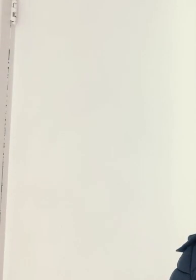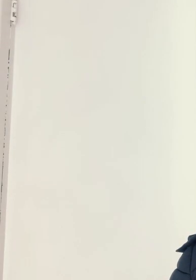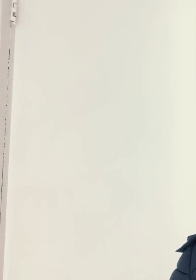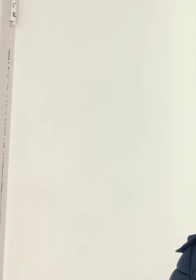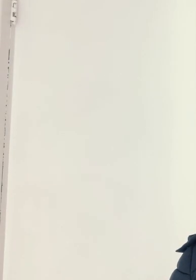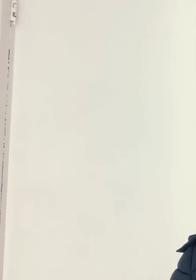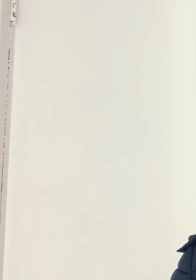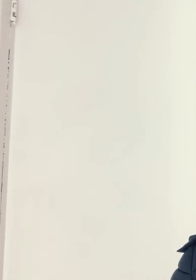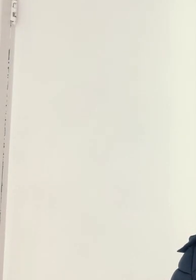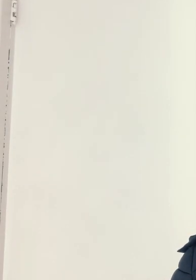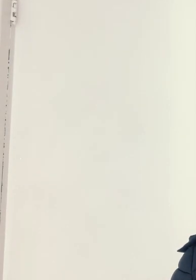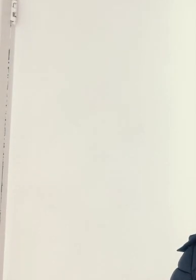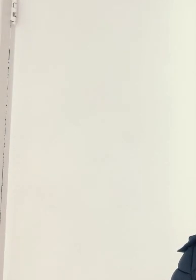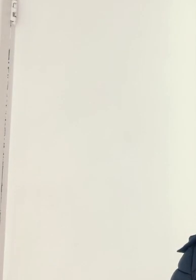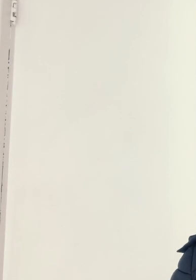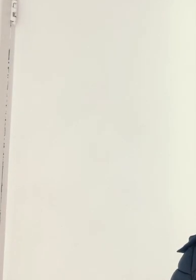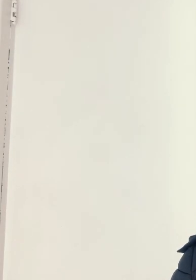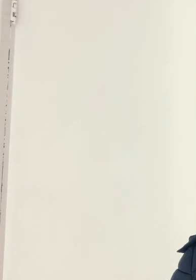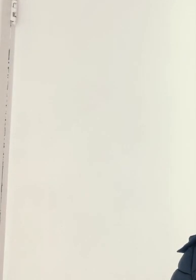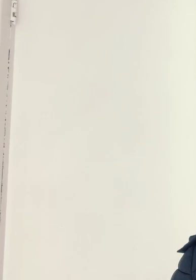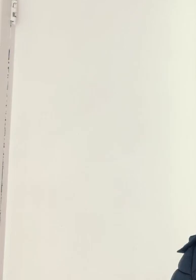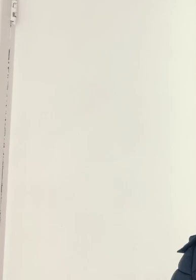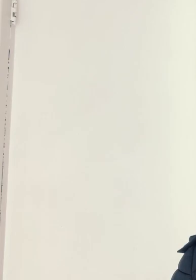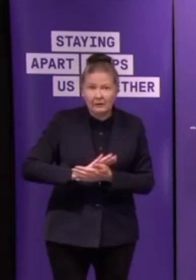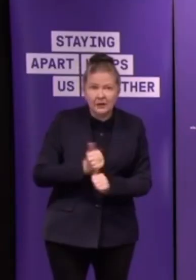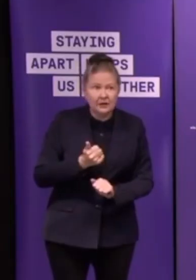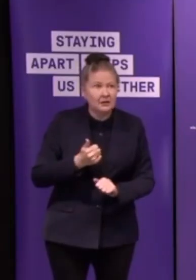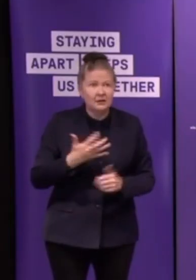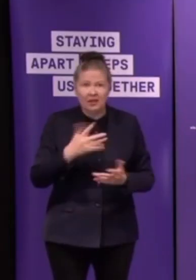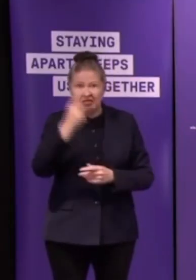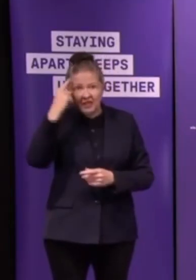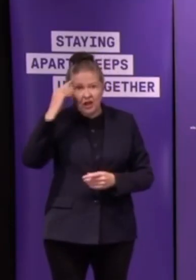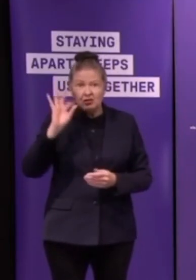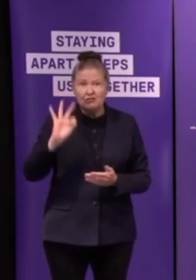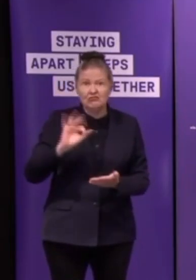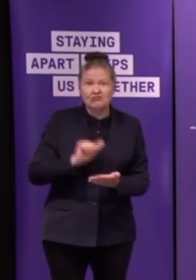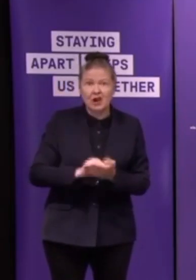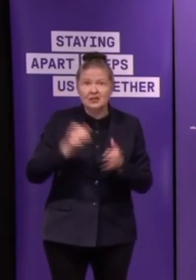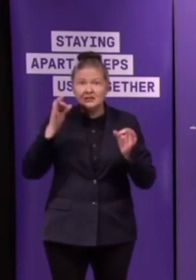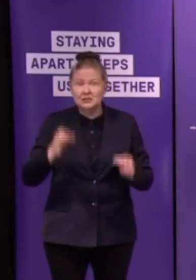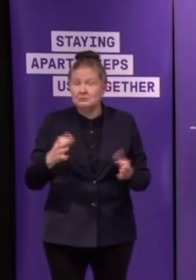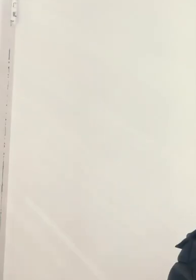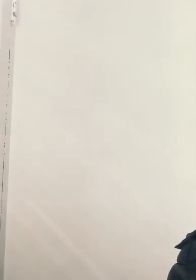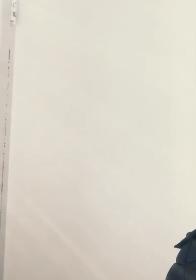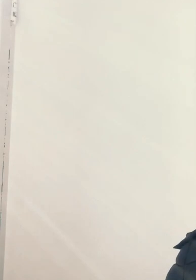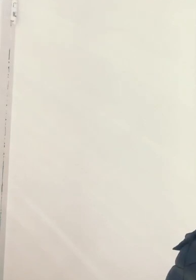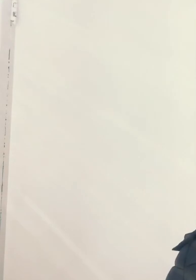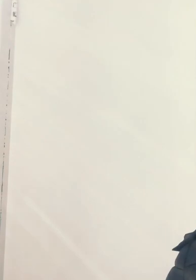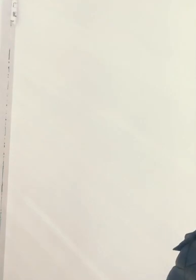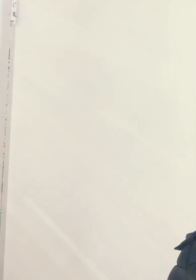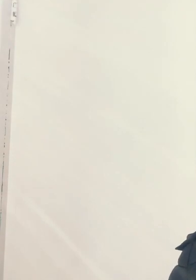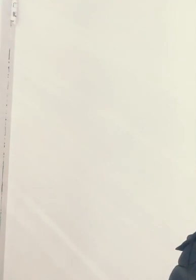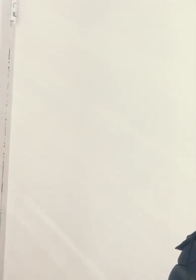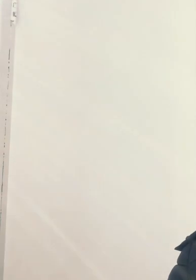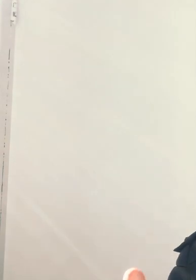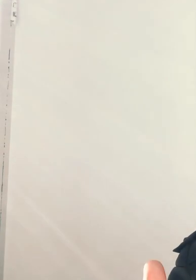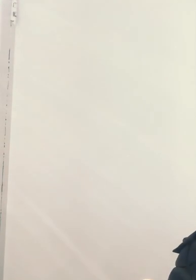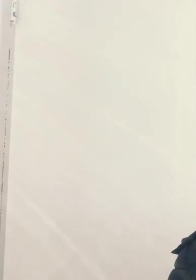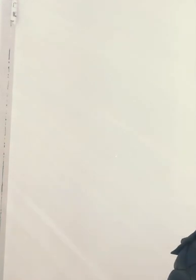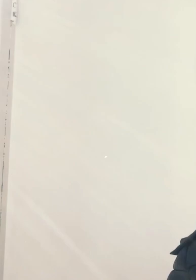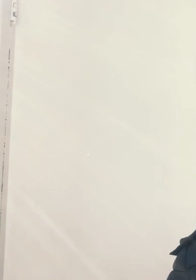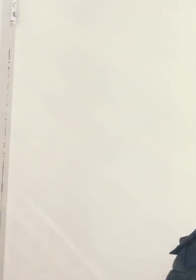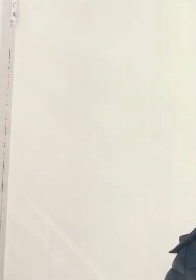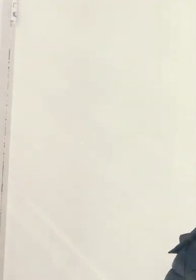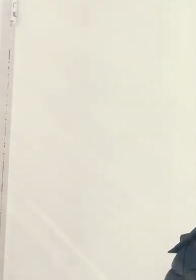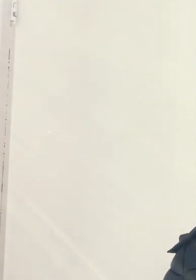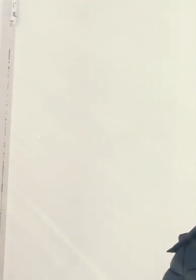is because you've been too lazy to train and you don't want to embarrass yourself. Well, that's a decision that I've made. Let's be serious for a second, Premier. When